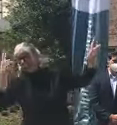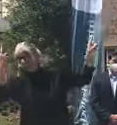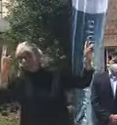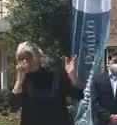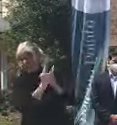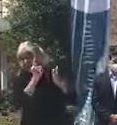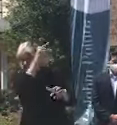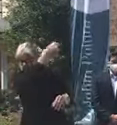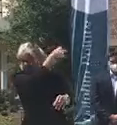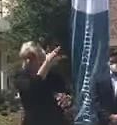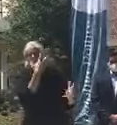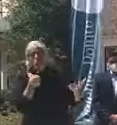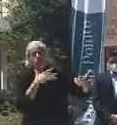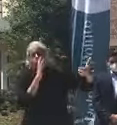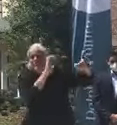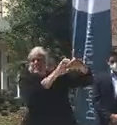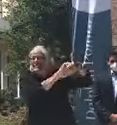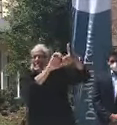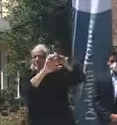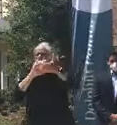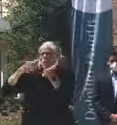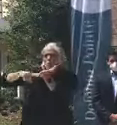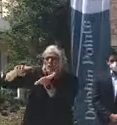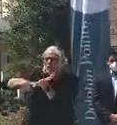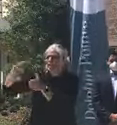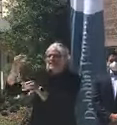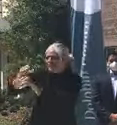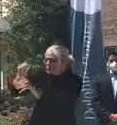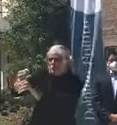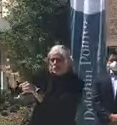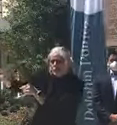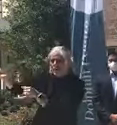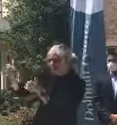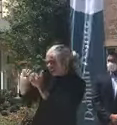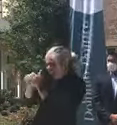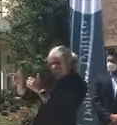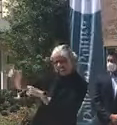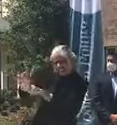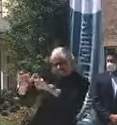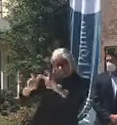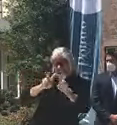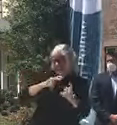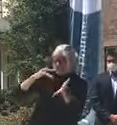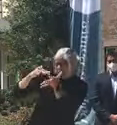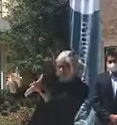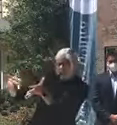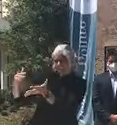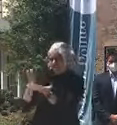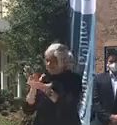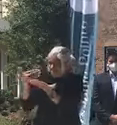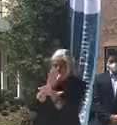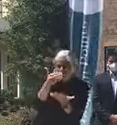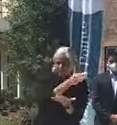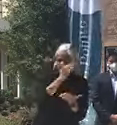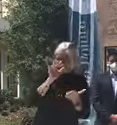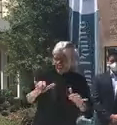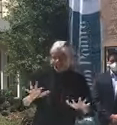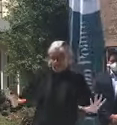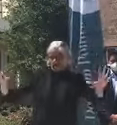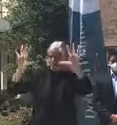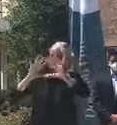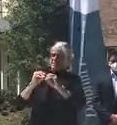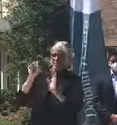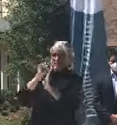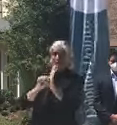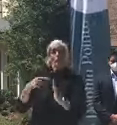some research institutions to do seroprevalence studies in different parts of the state. We've had one done with Miami